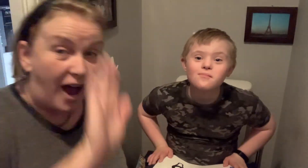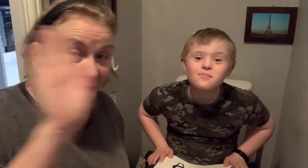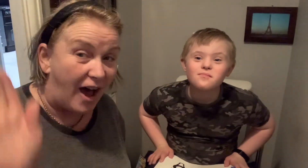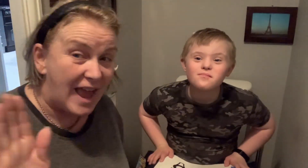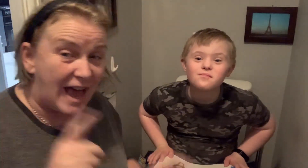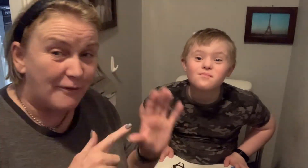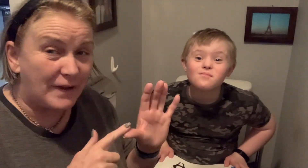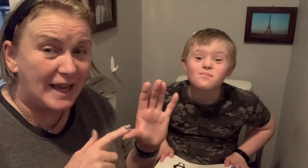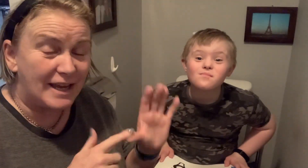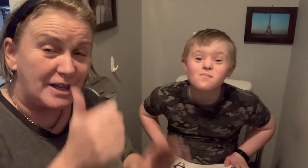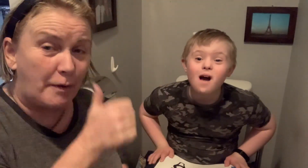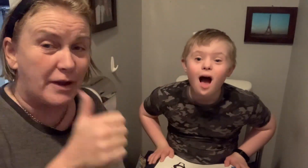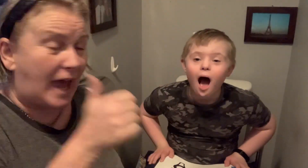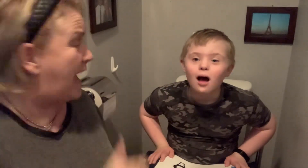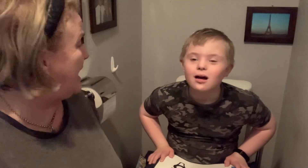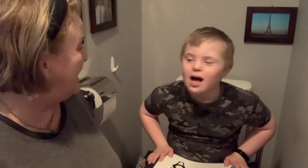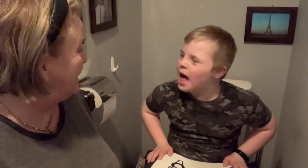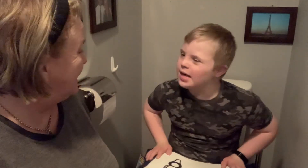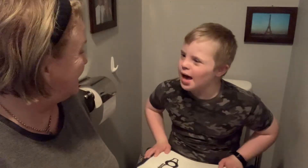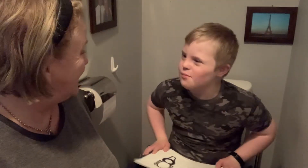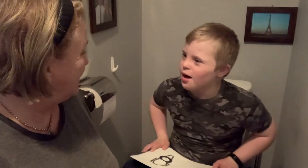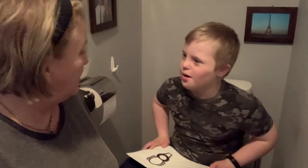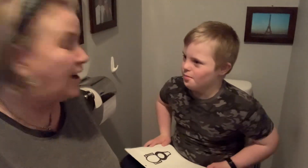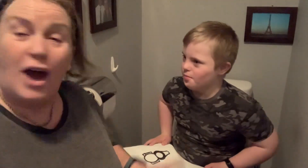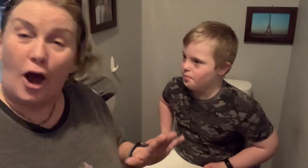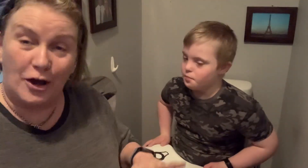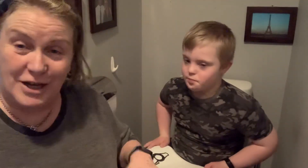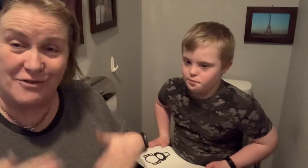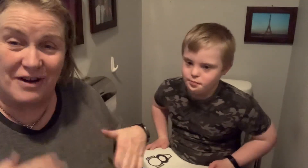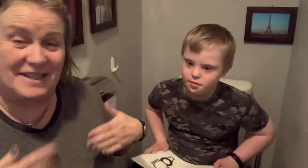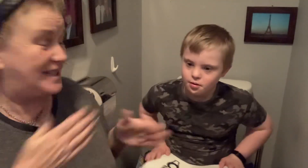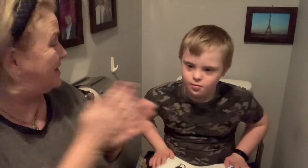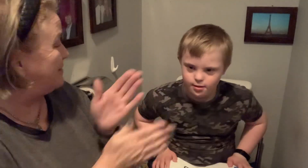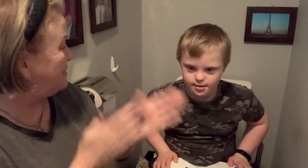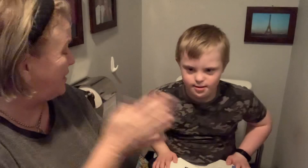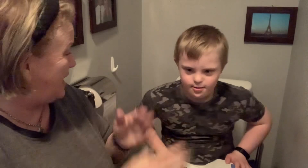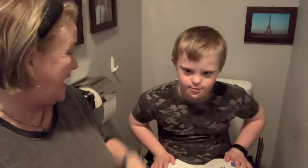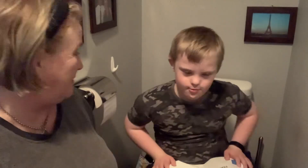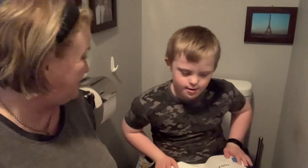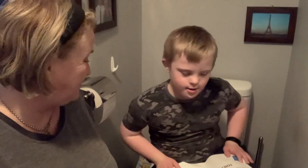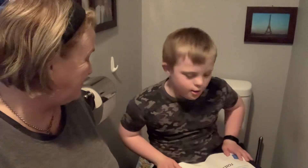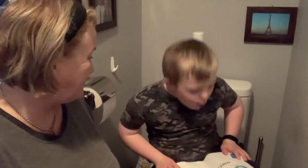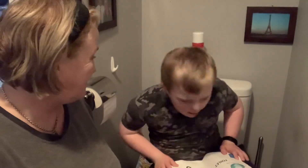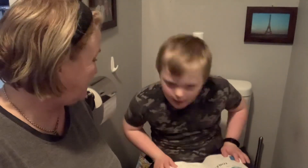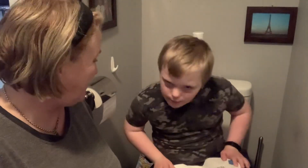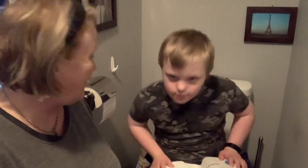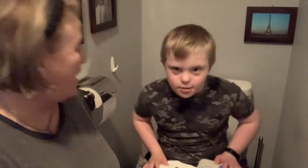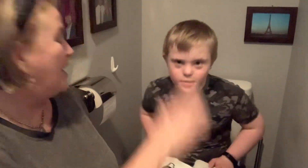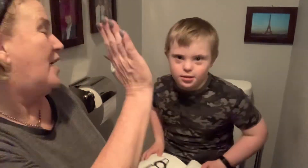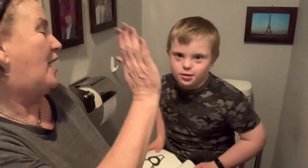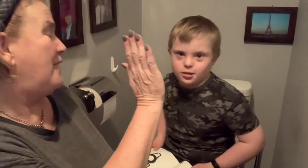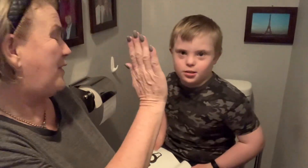Hi Alfie, are you okay? I don't know. Are you ready to do some signing? High five?